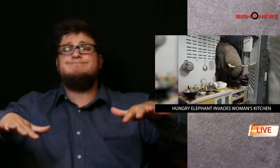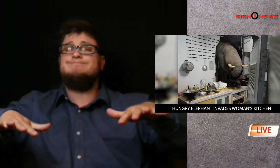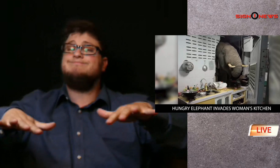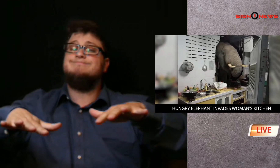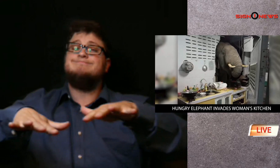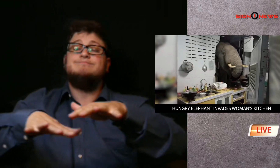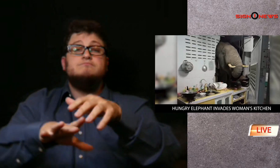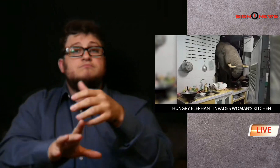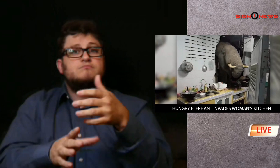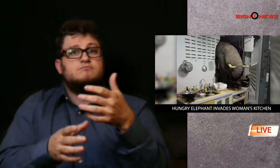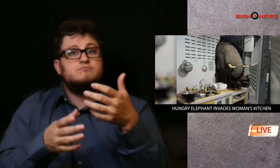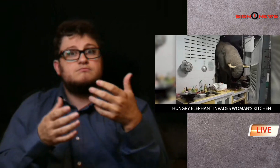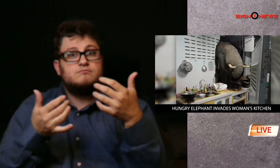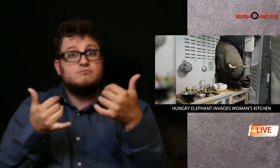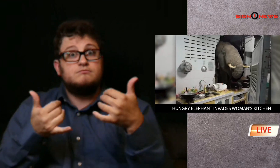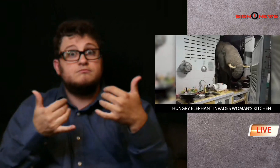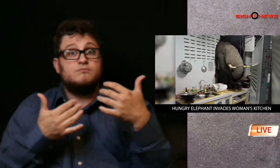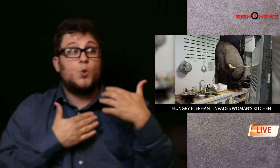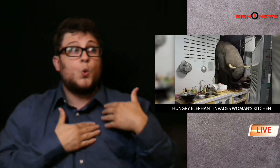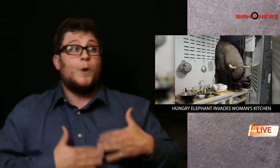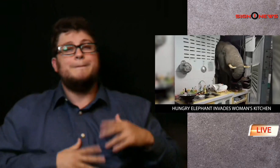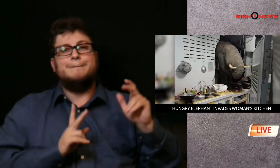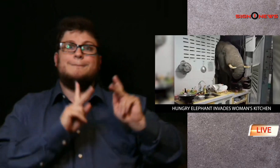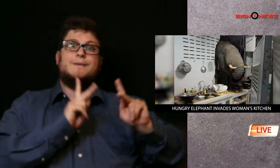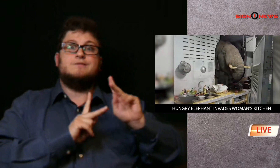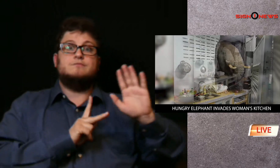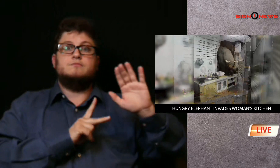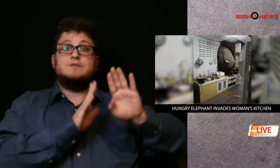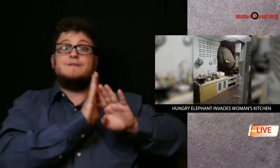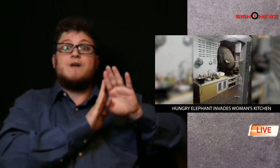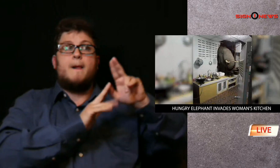encroach on shrinking natural habitats